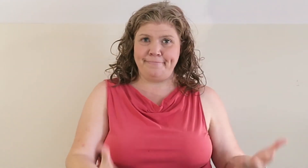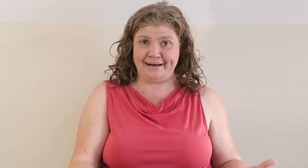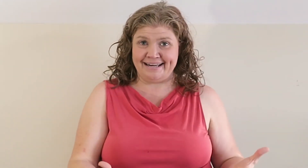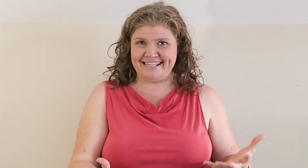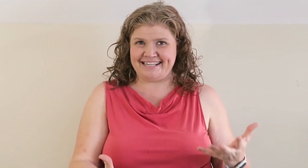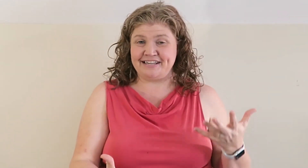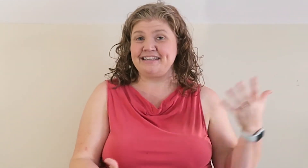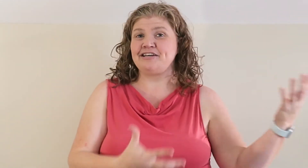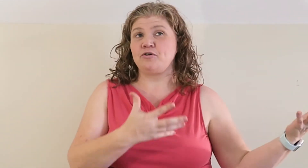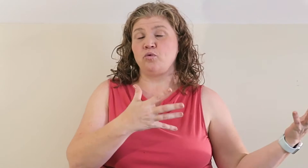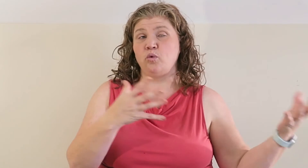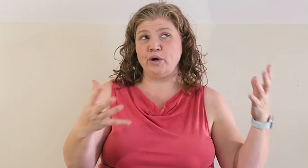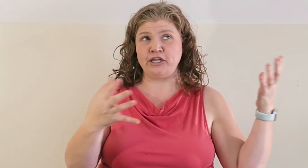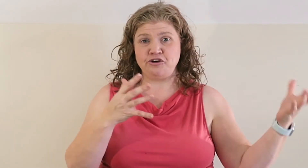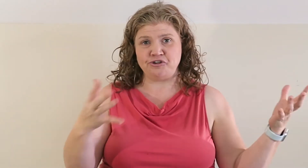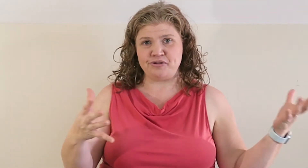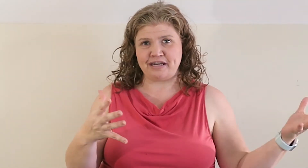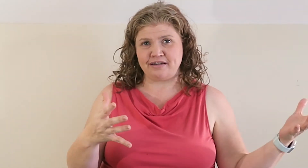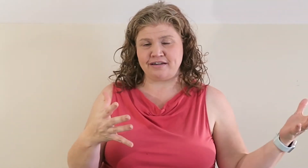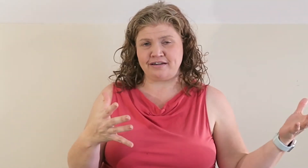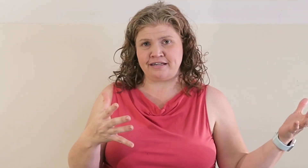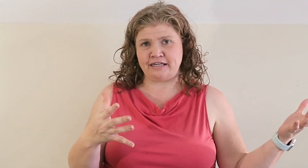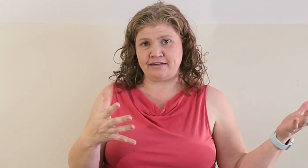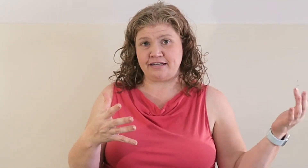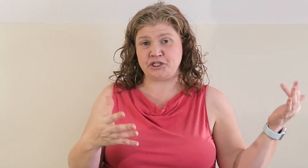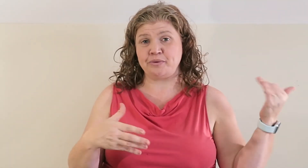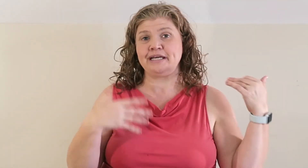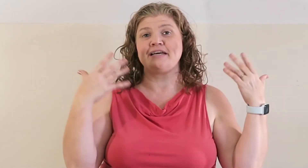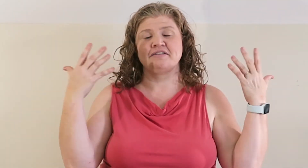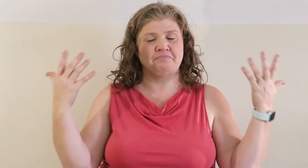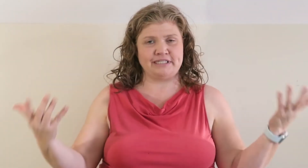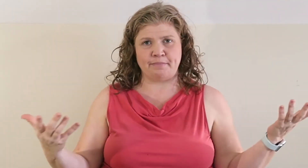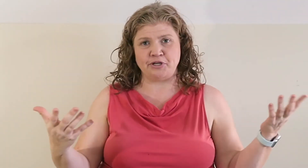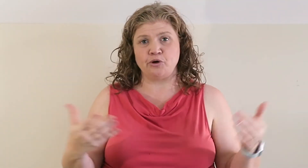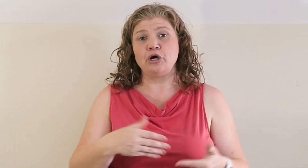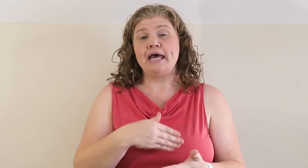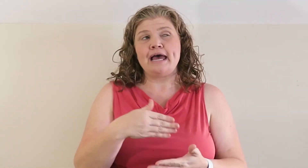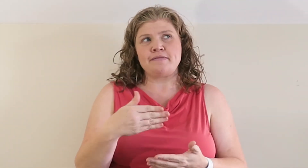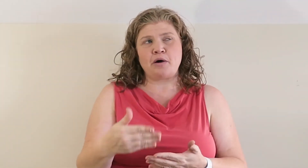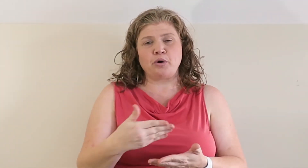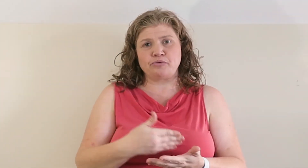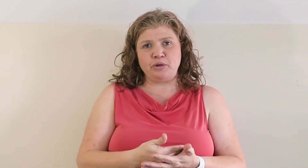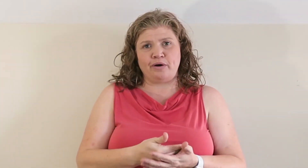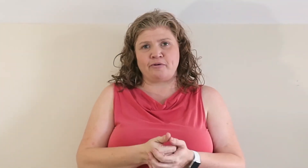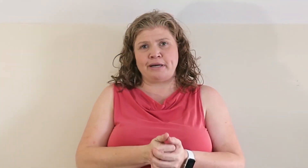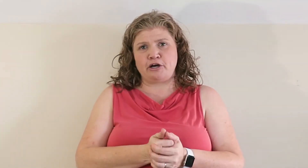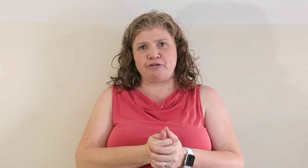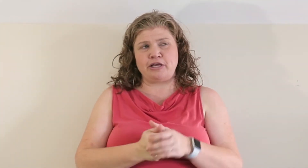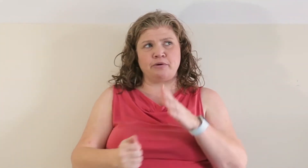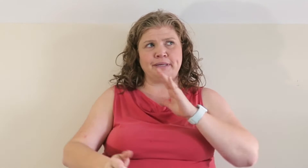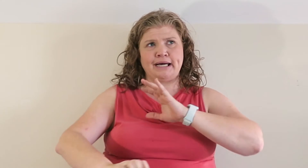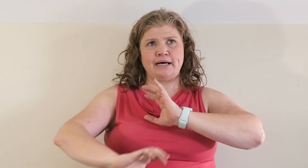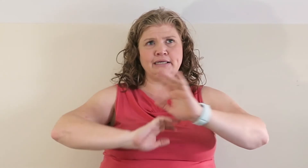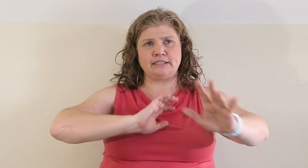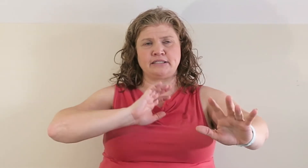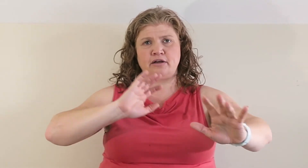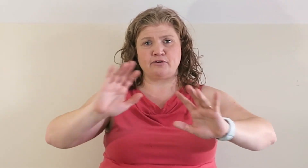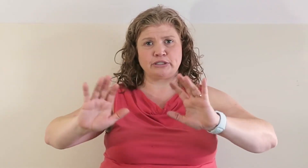But when you do that in each week is up to you. And that worked really well for my daughter that year because of her